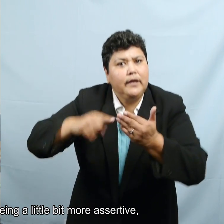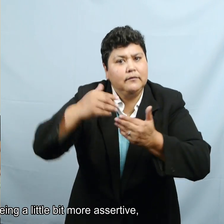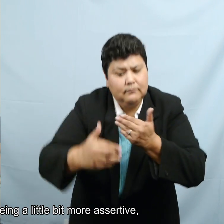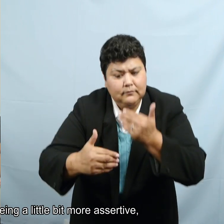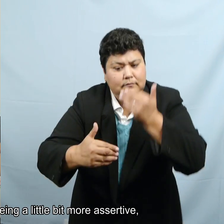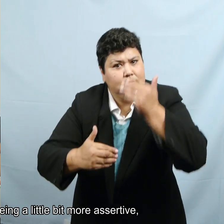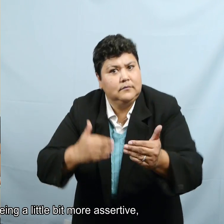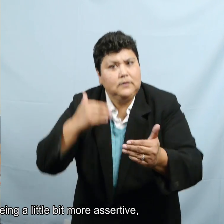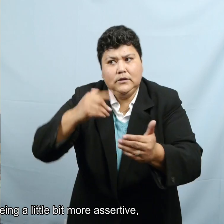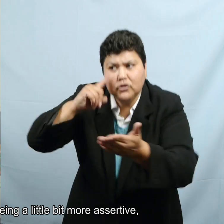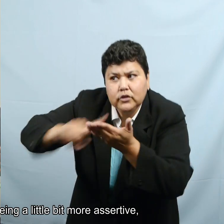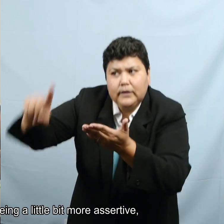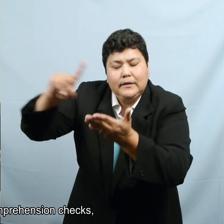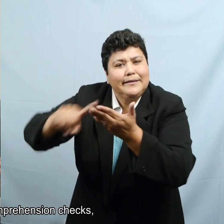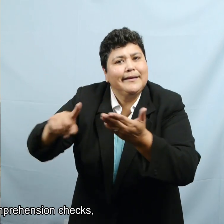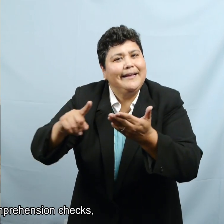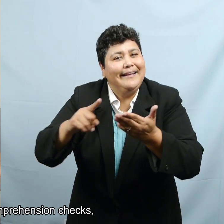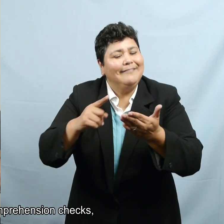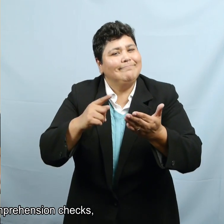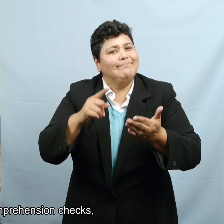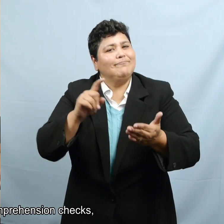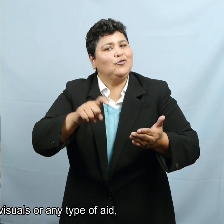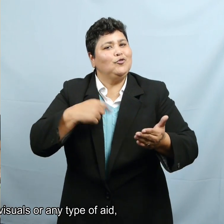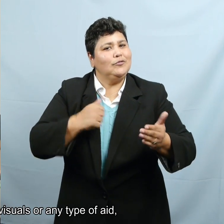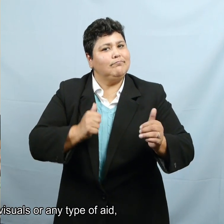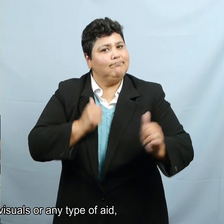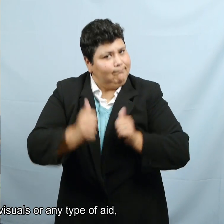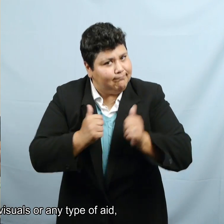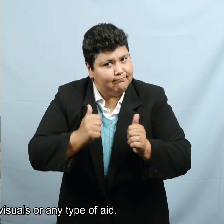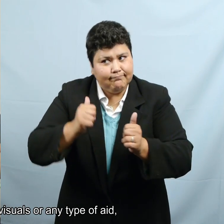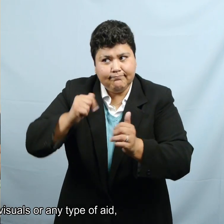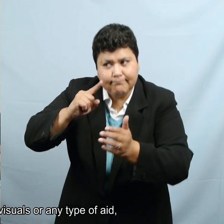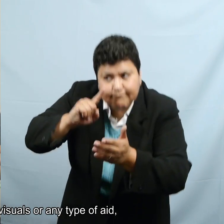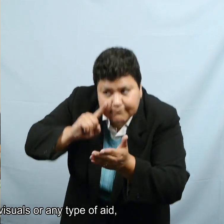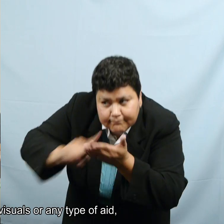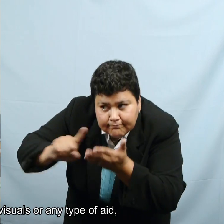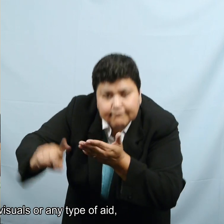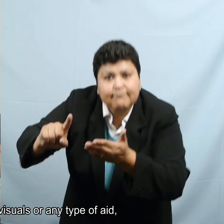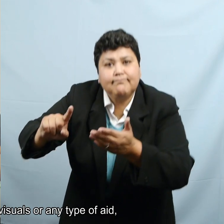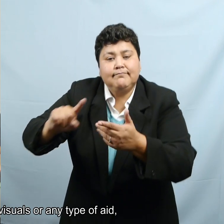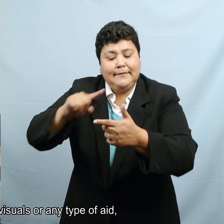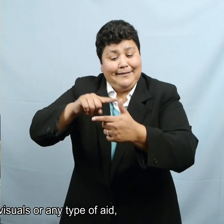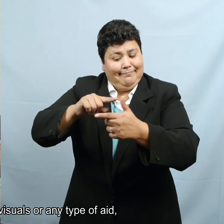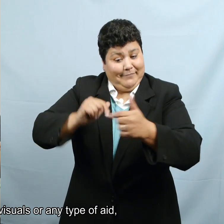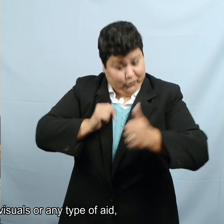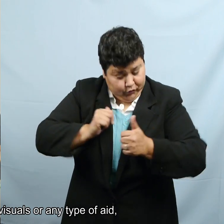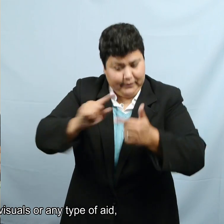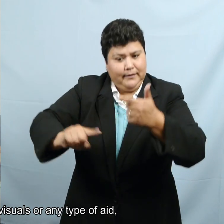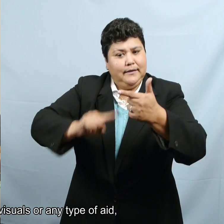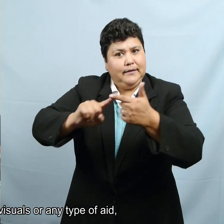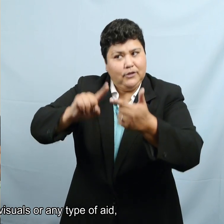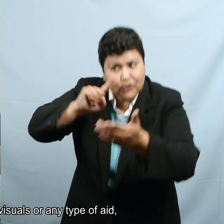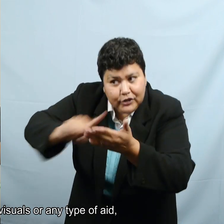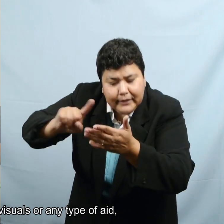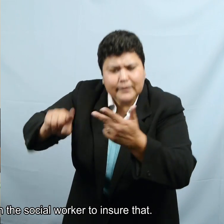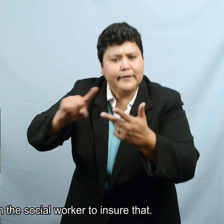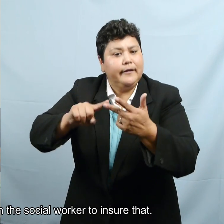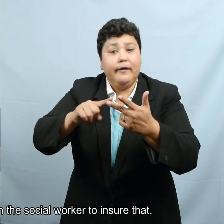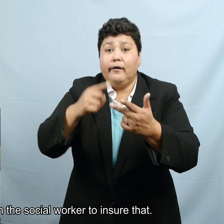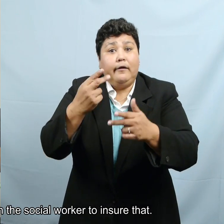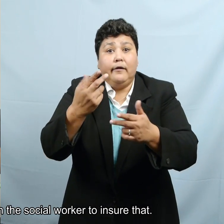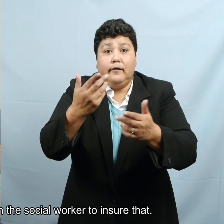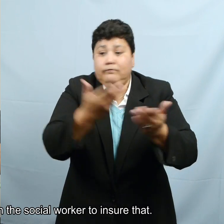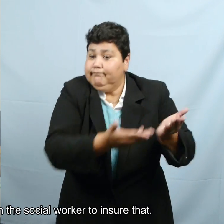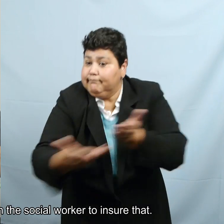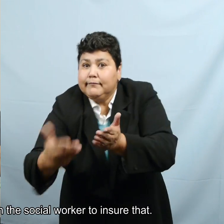just being a little bit more assertive comprehension checks, utilizing visuals or any type of aid and working